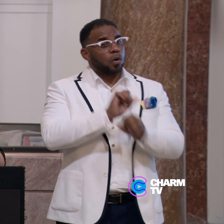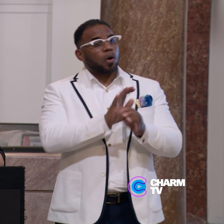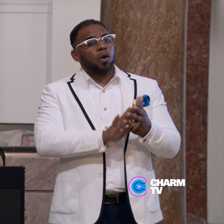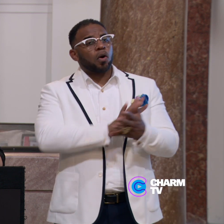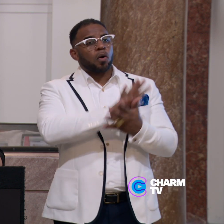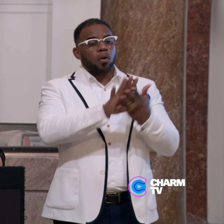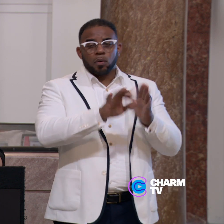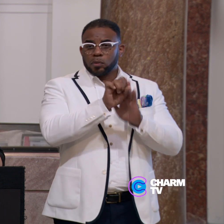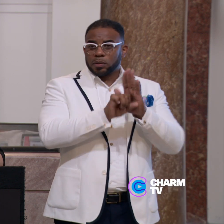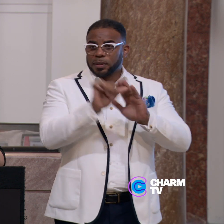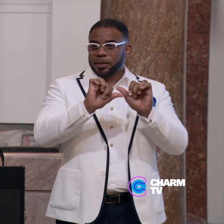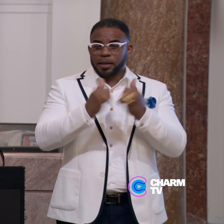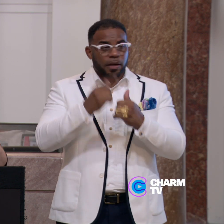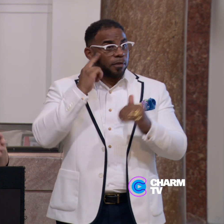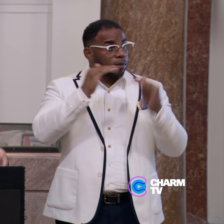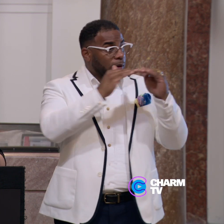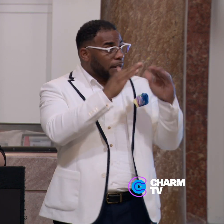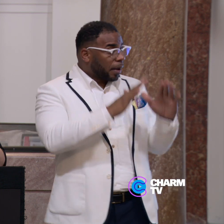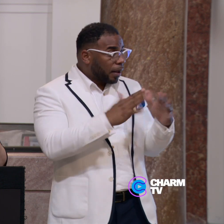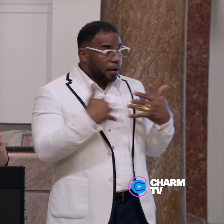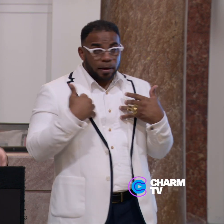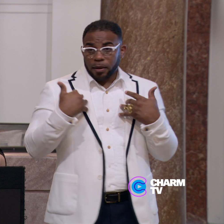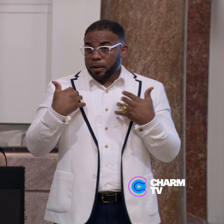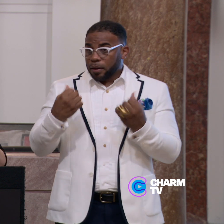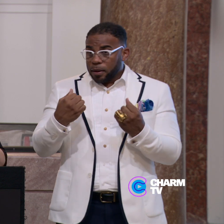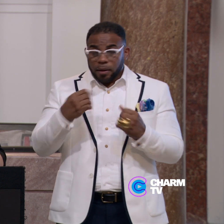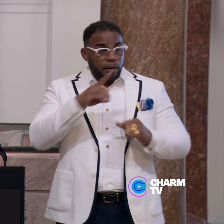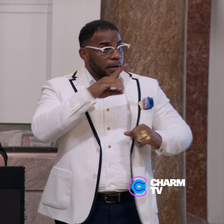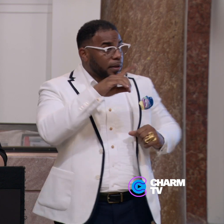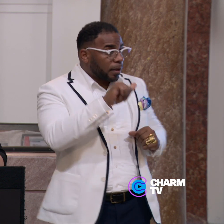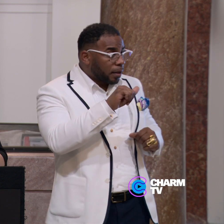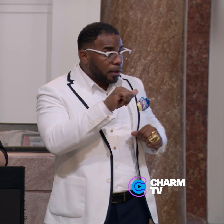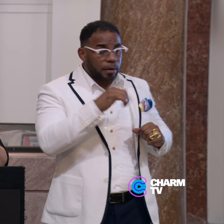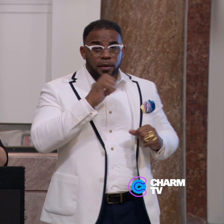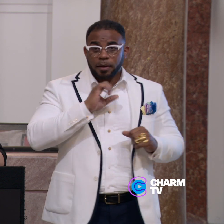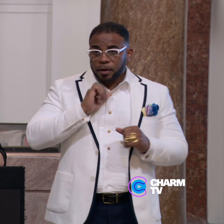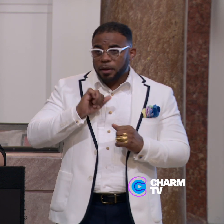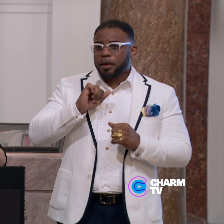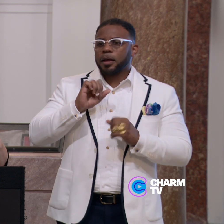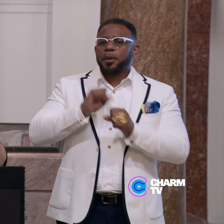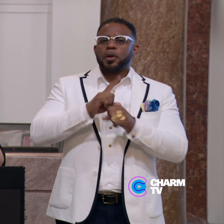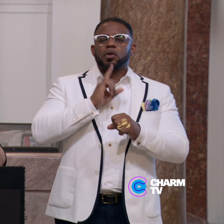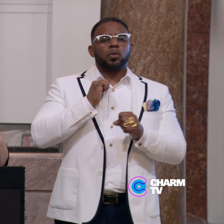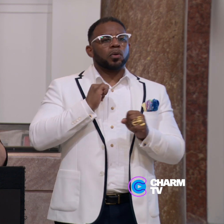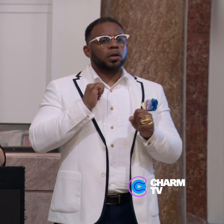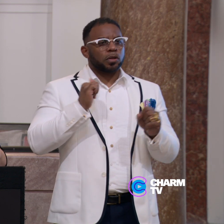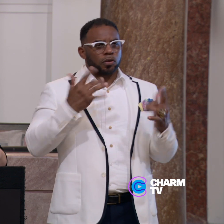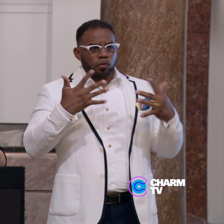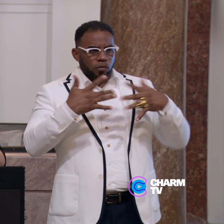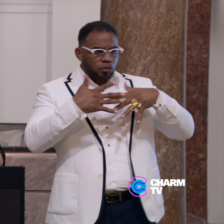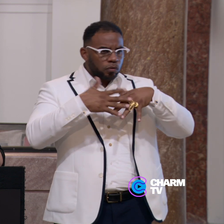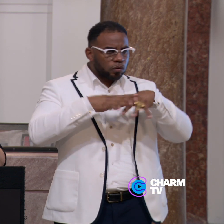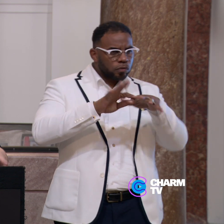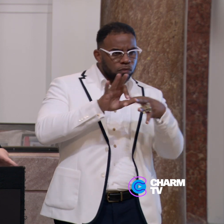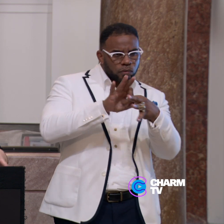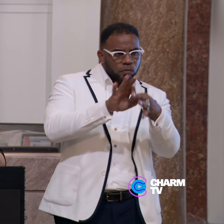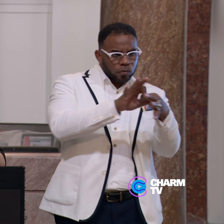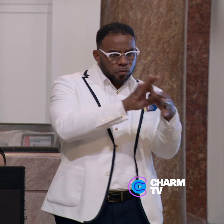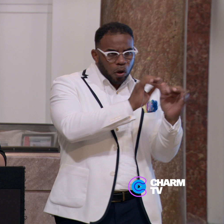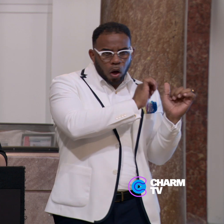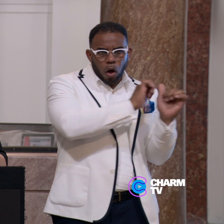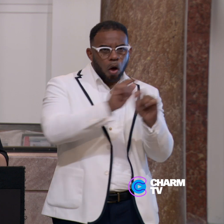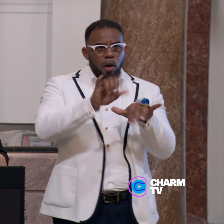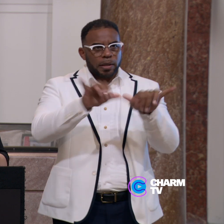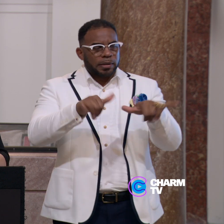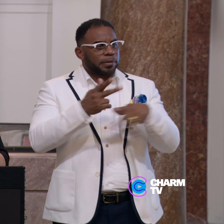across state agencies for housing, health, disabilities, and aging to make sure that we're braiding and coordinating across all of these